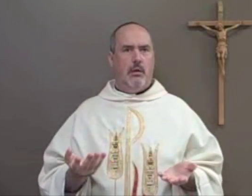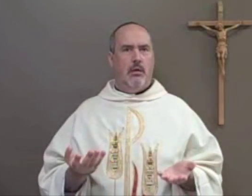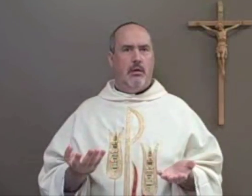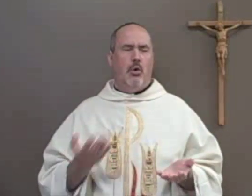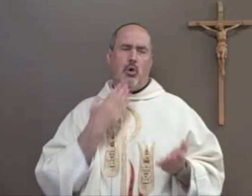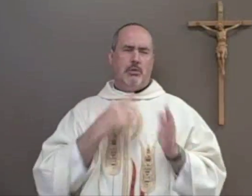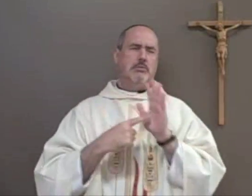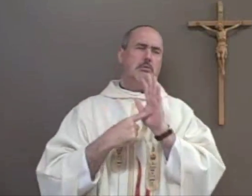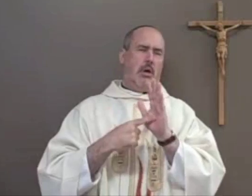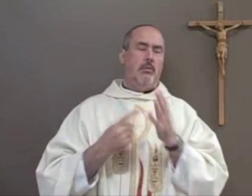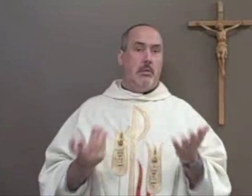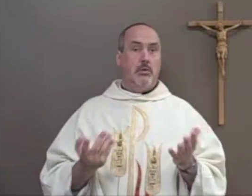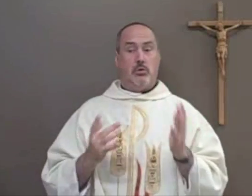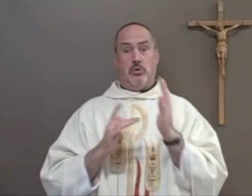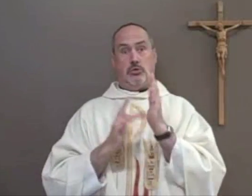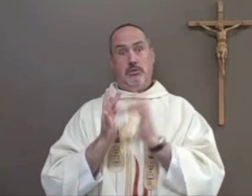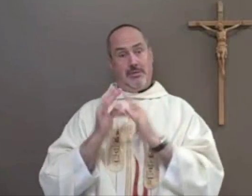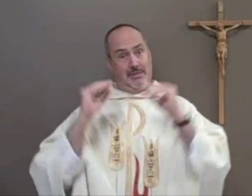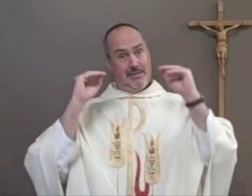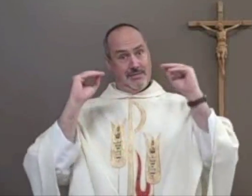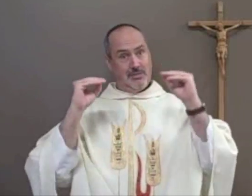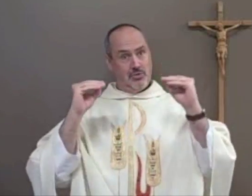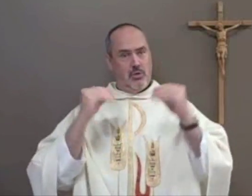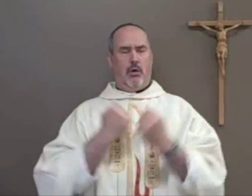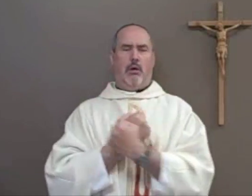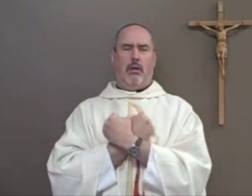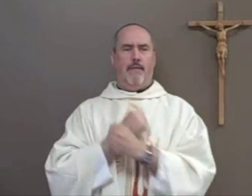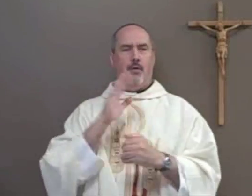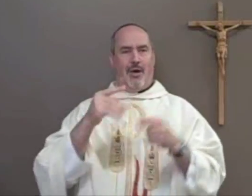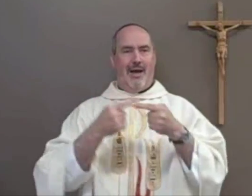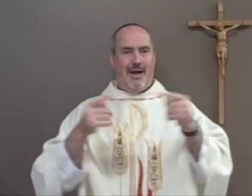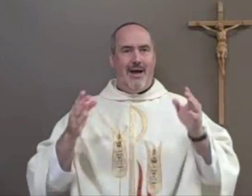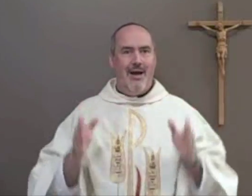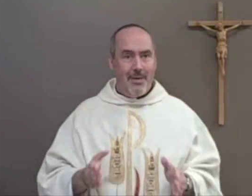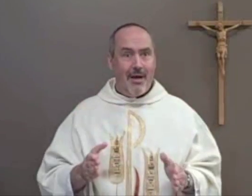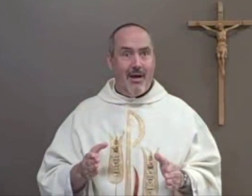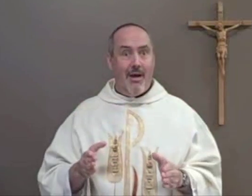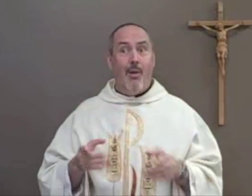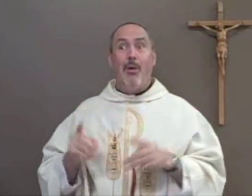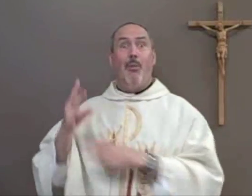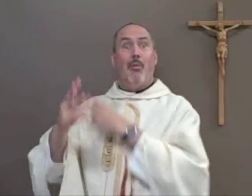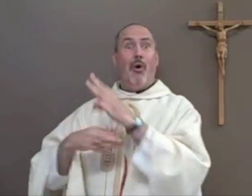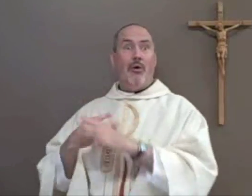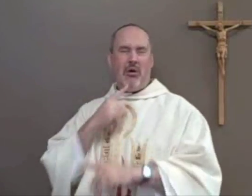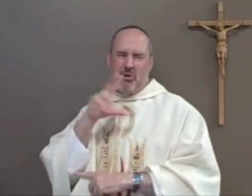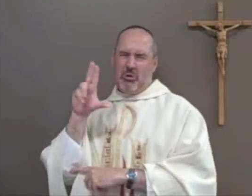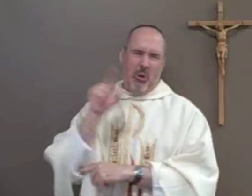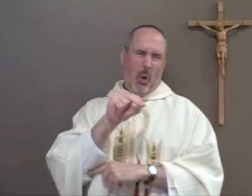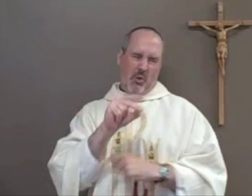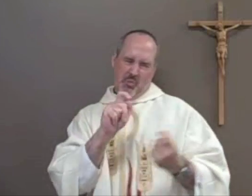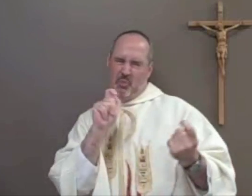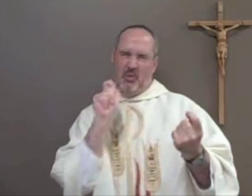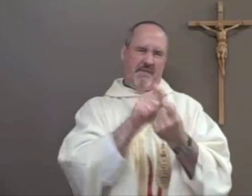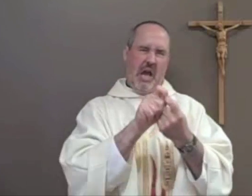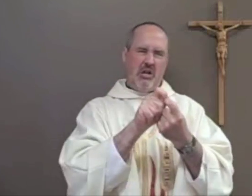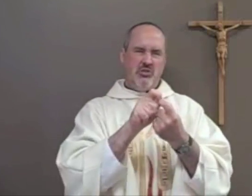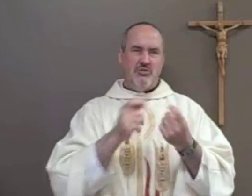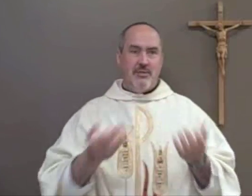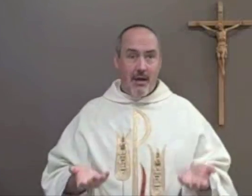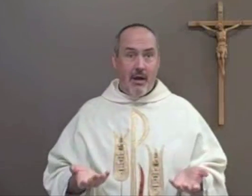for people to accept this for example one of his teachings is that we should love our enemy but we